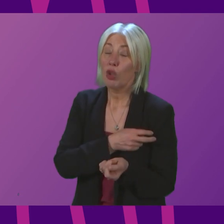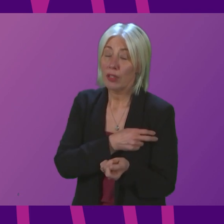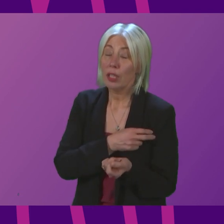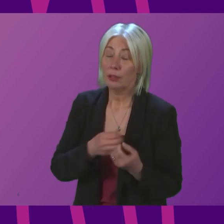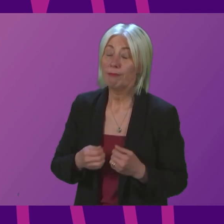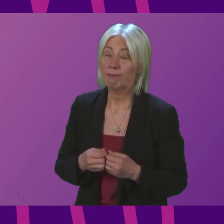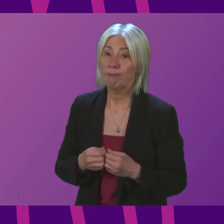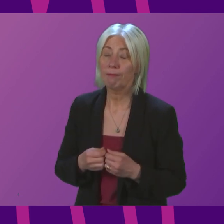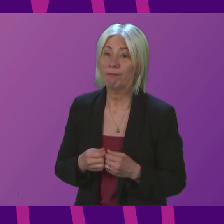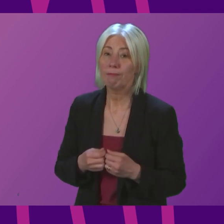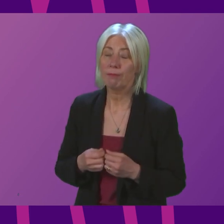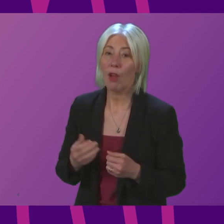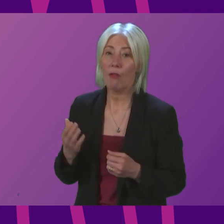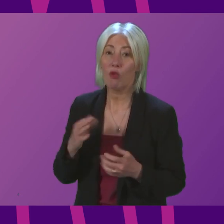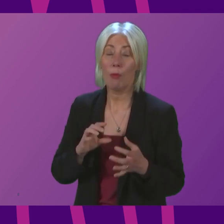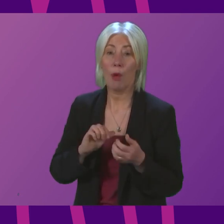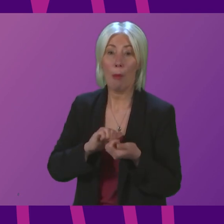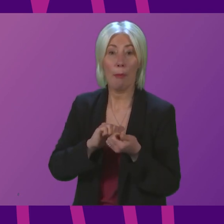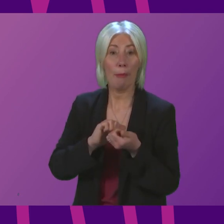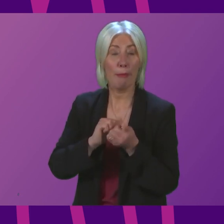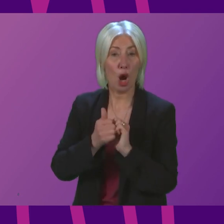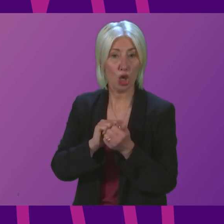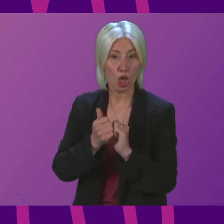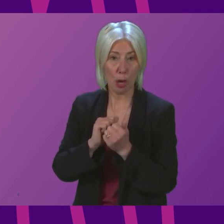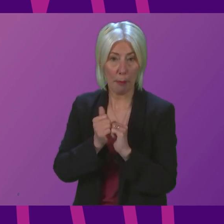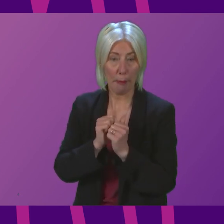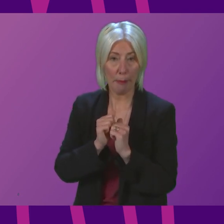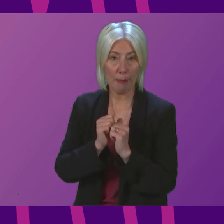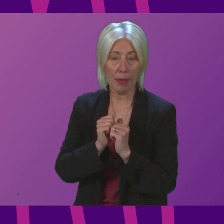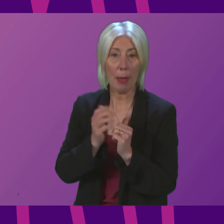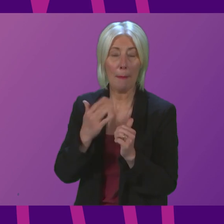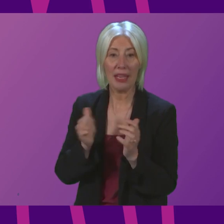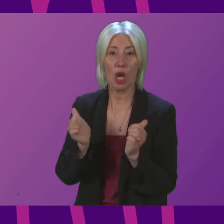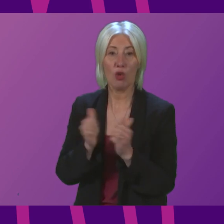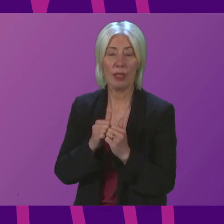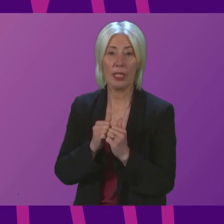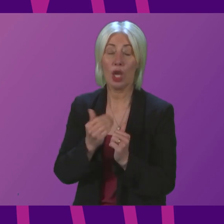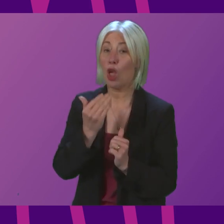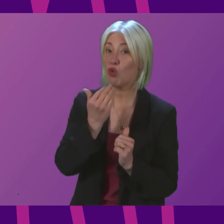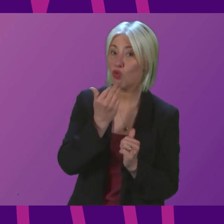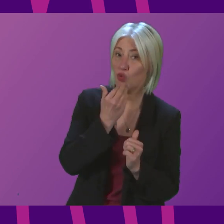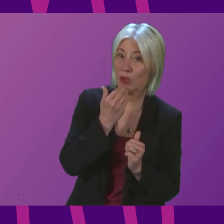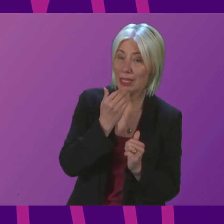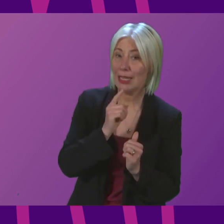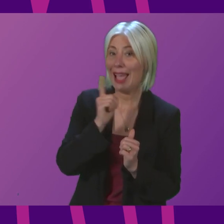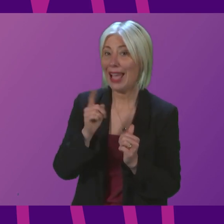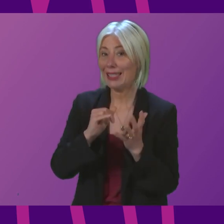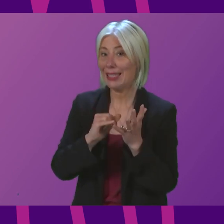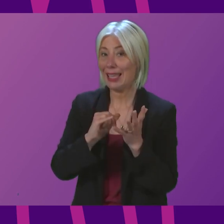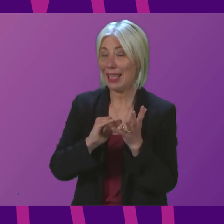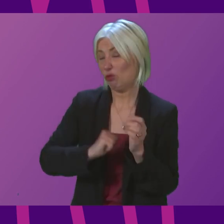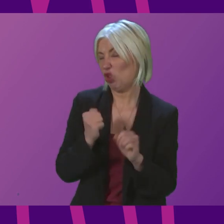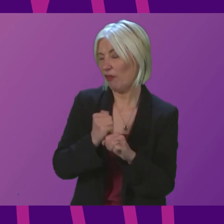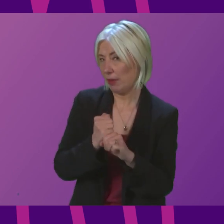of the partnership that has been agreed between the Scottish Green Party and the Scottish